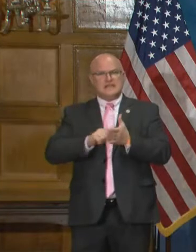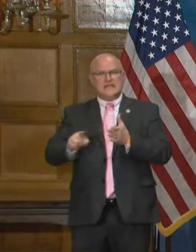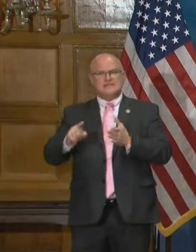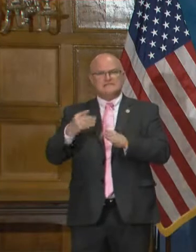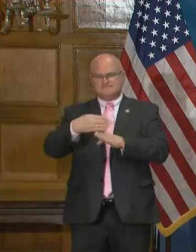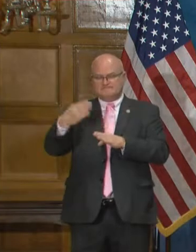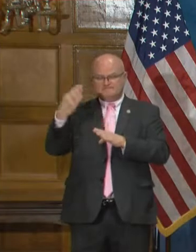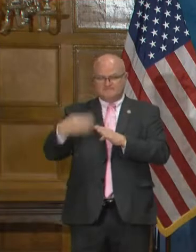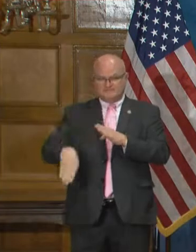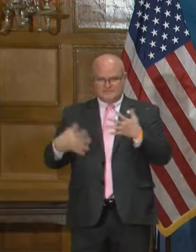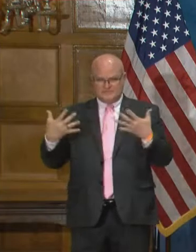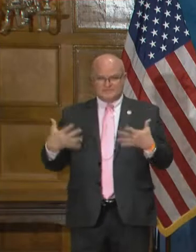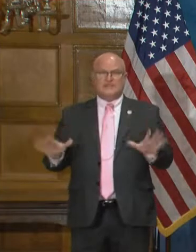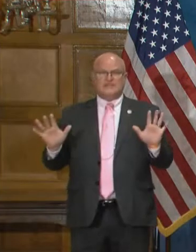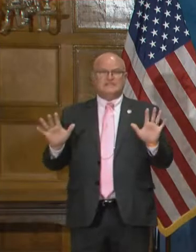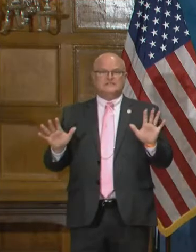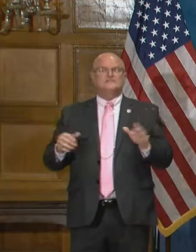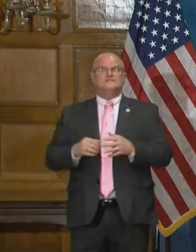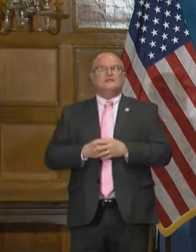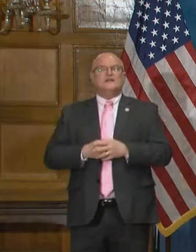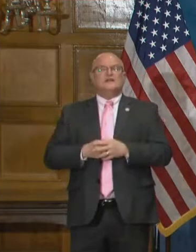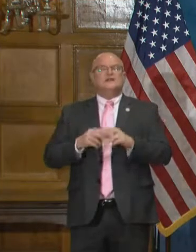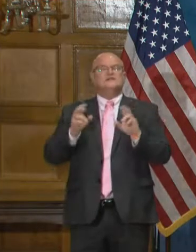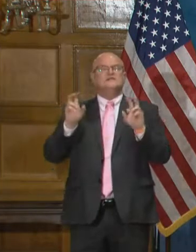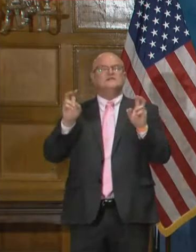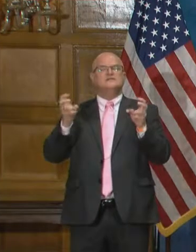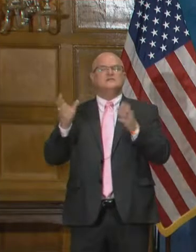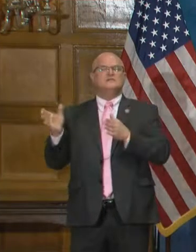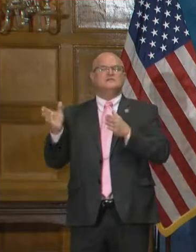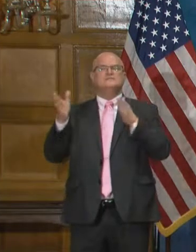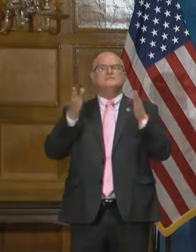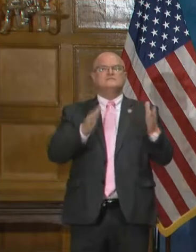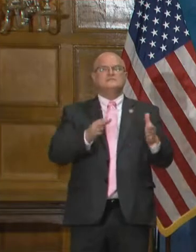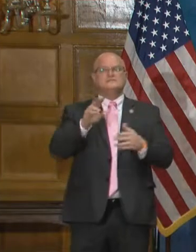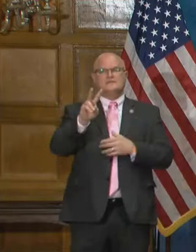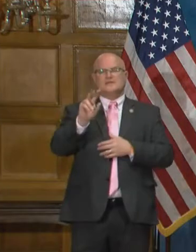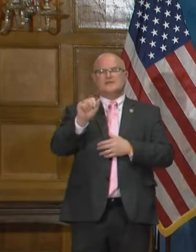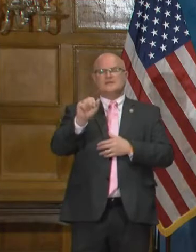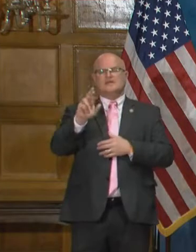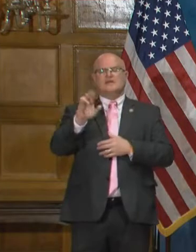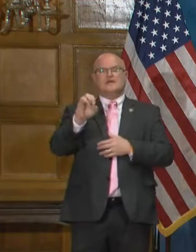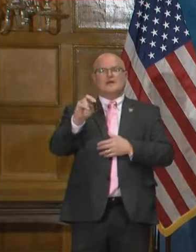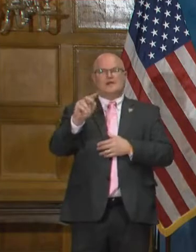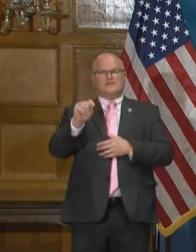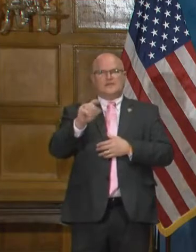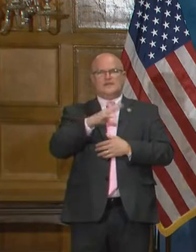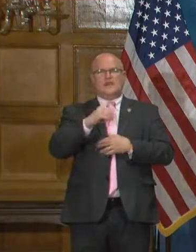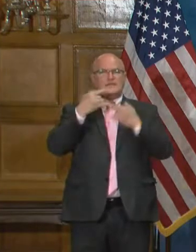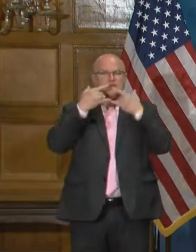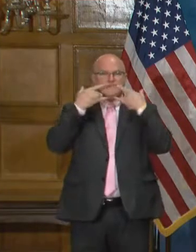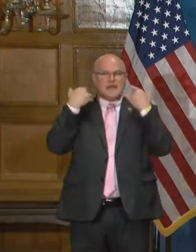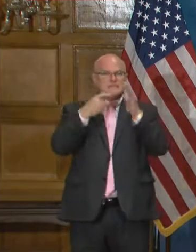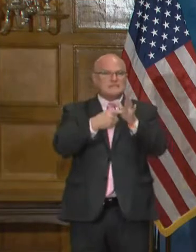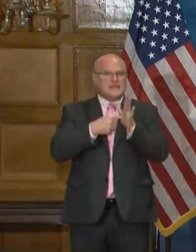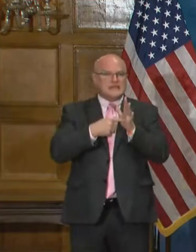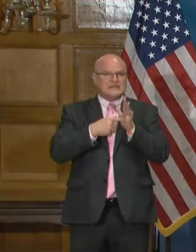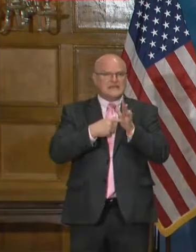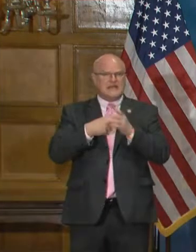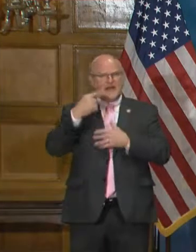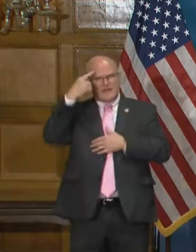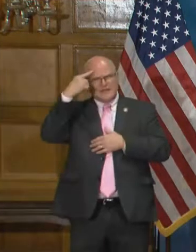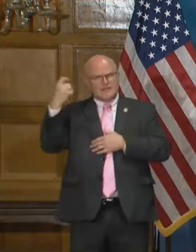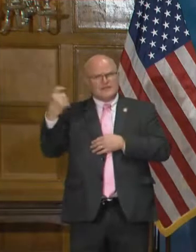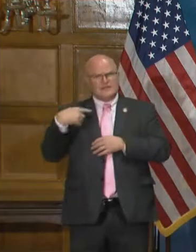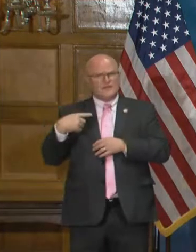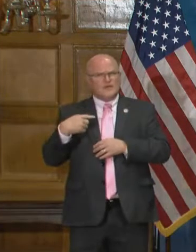conducted is concluded. Uh, in terms of the variant and the mask mandate, uh, I thought you were going to ask